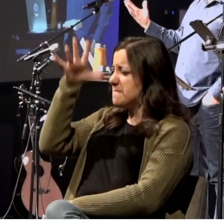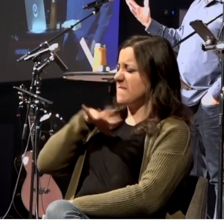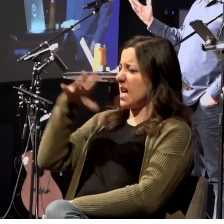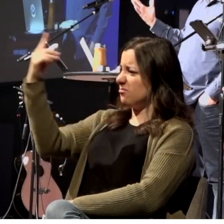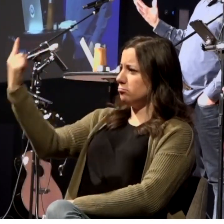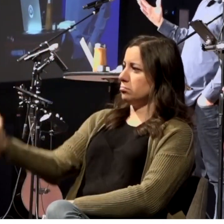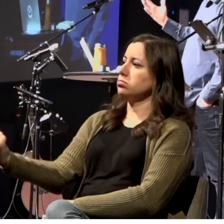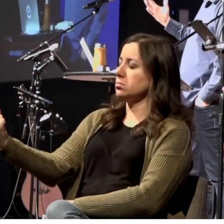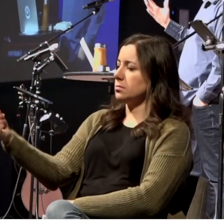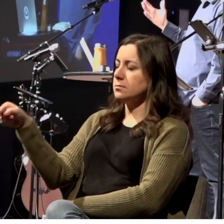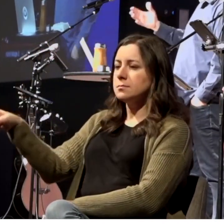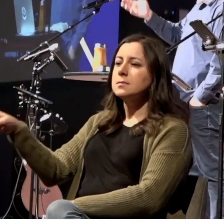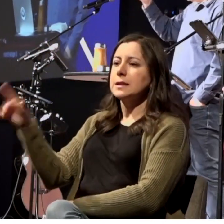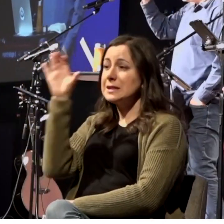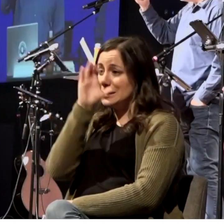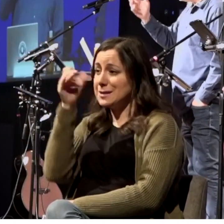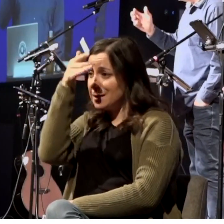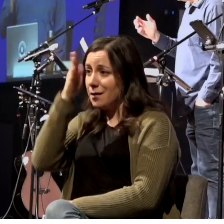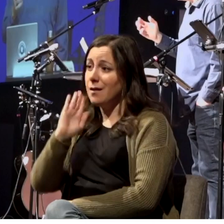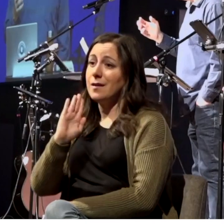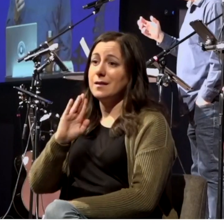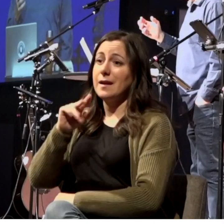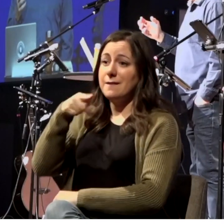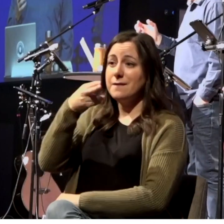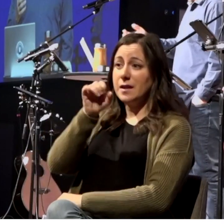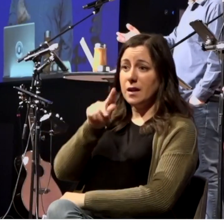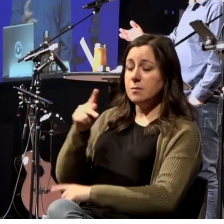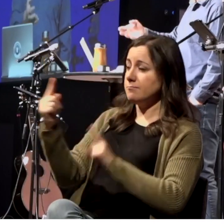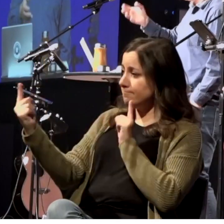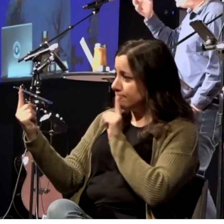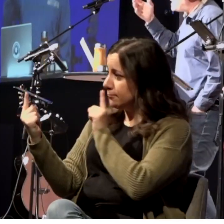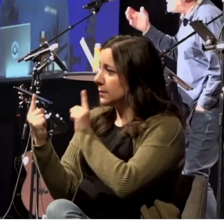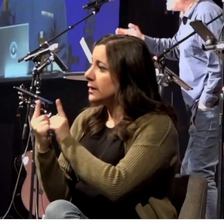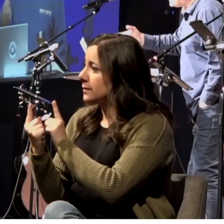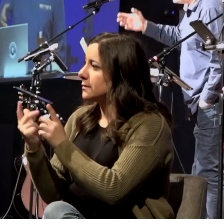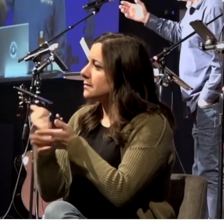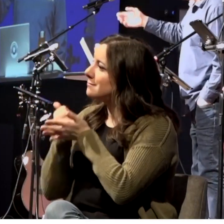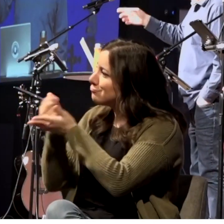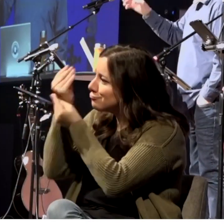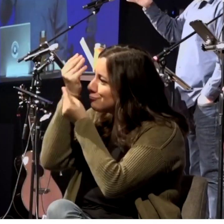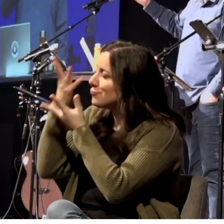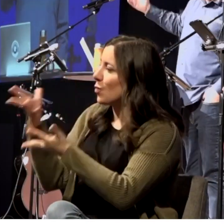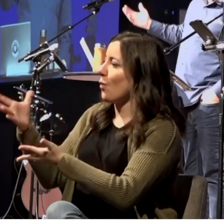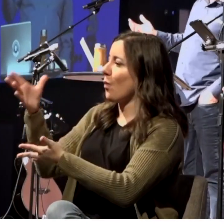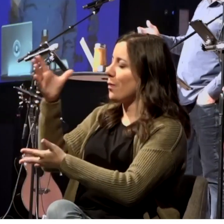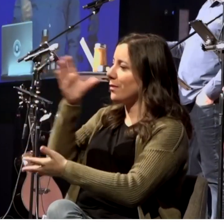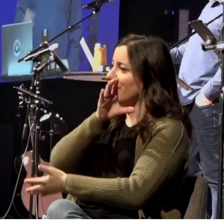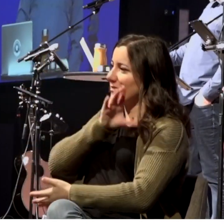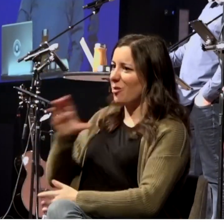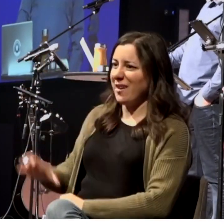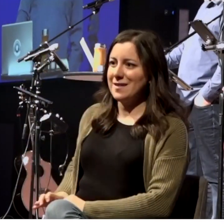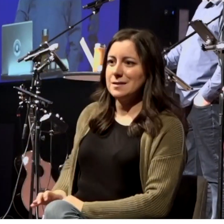who's seeking God and he leads him to the Lord. So here's a woman, she's seeking God. Maybe that describes you today,